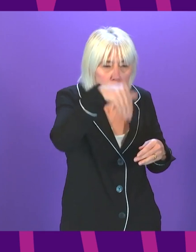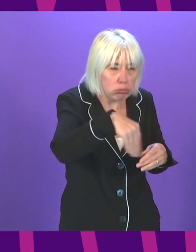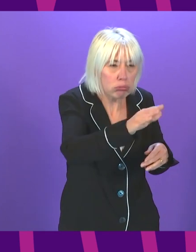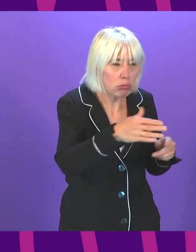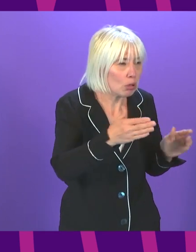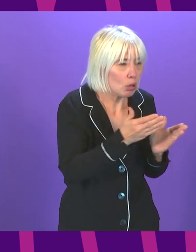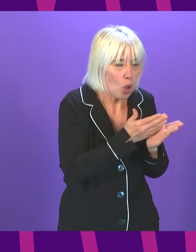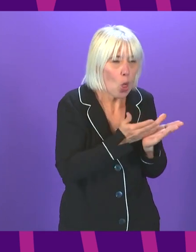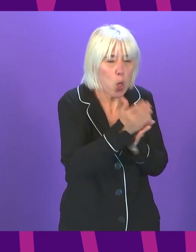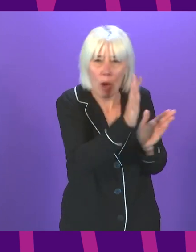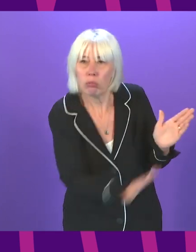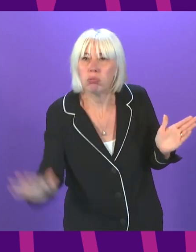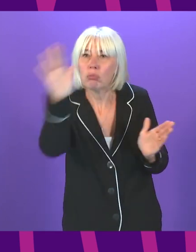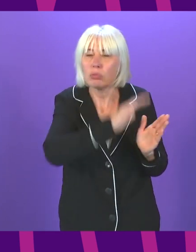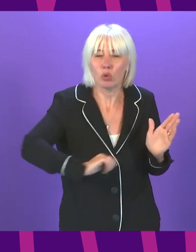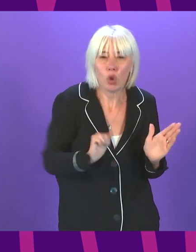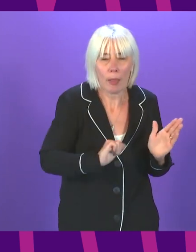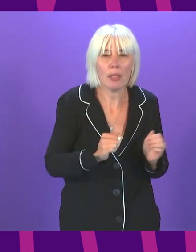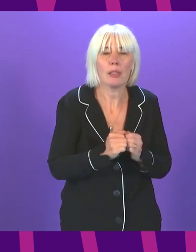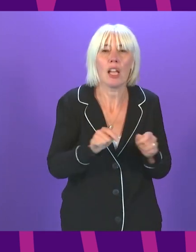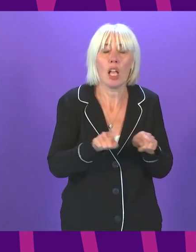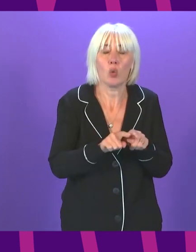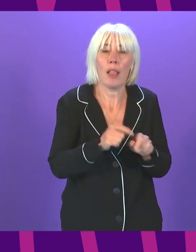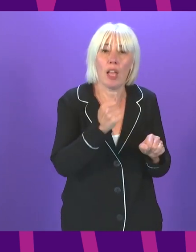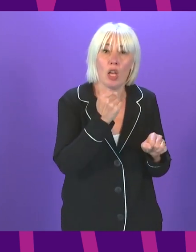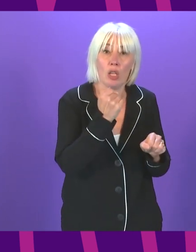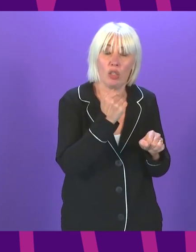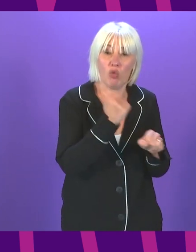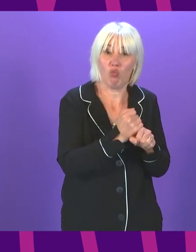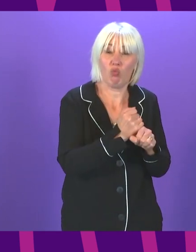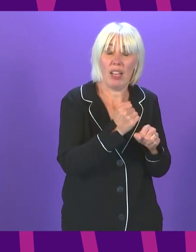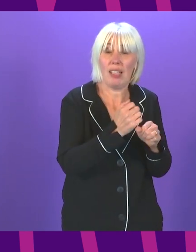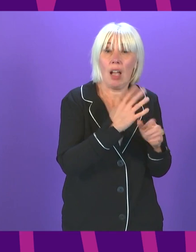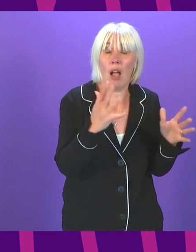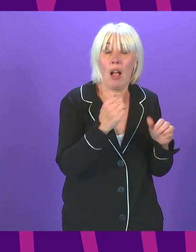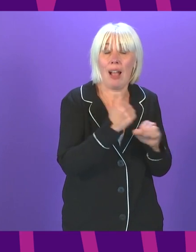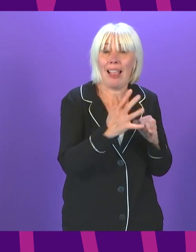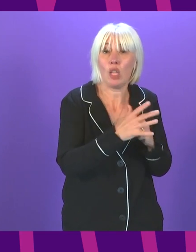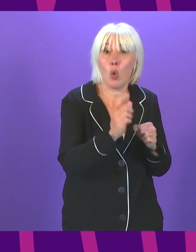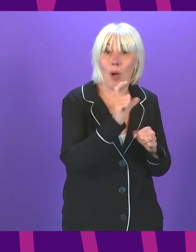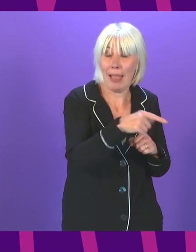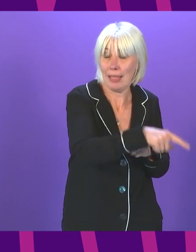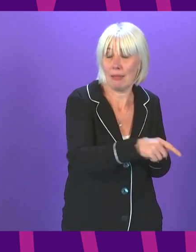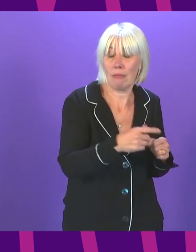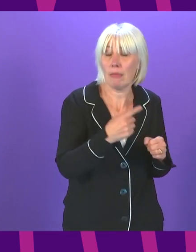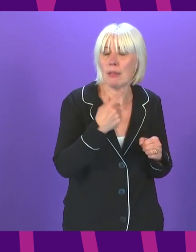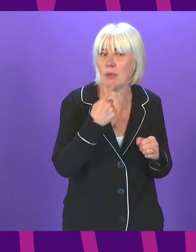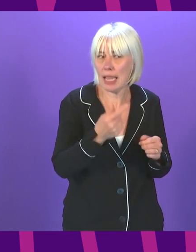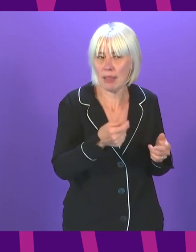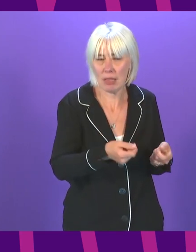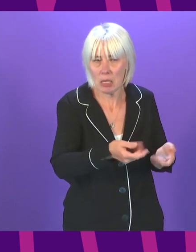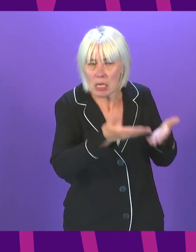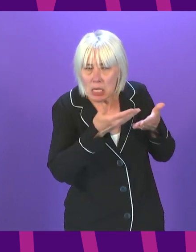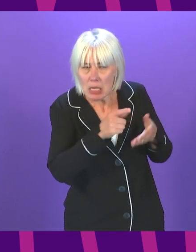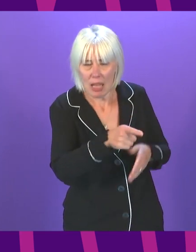across the country. We've provided Greater Glasgow and Clyde, given the areas that the member raises, with